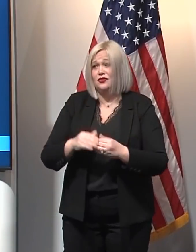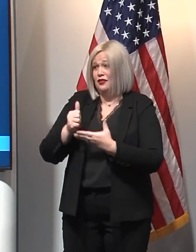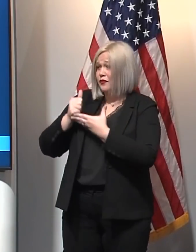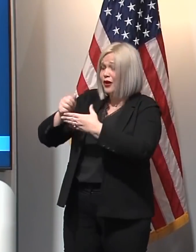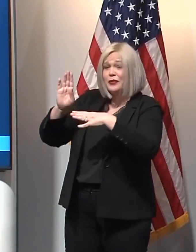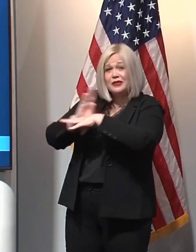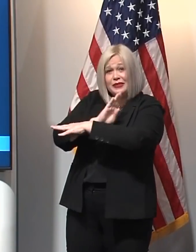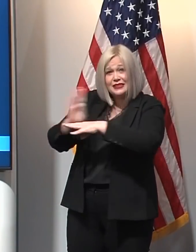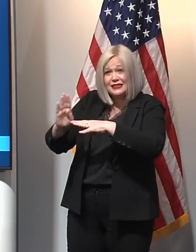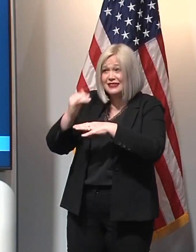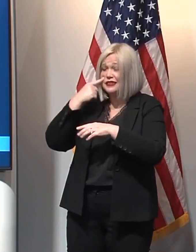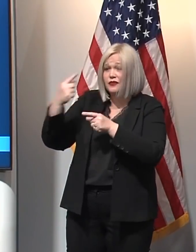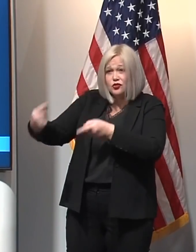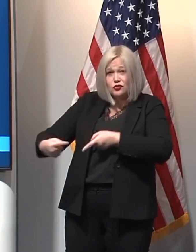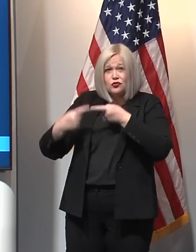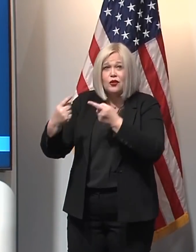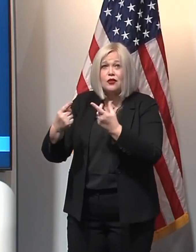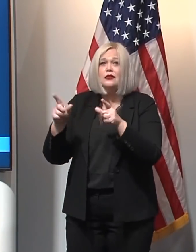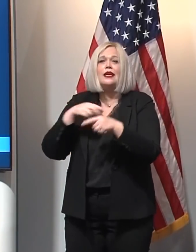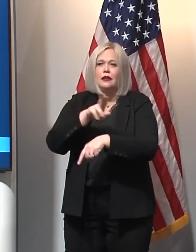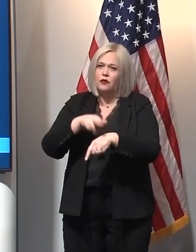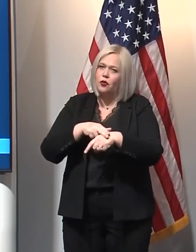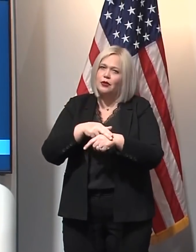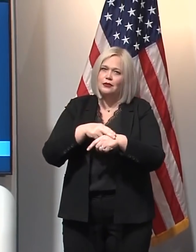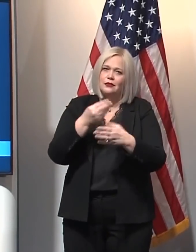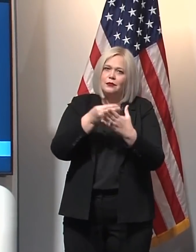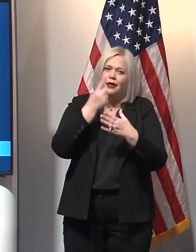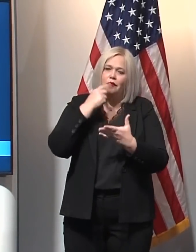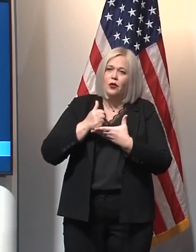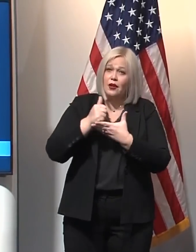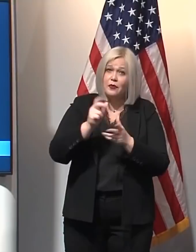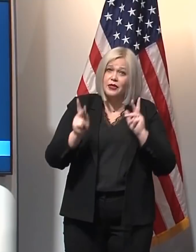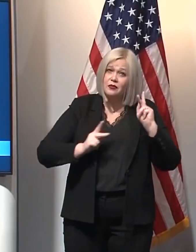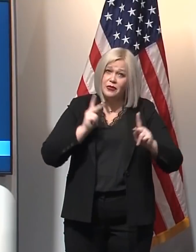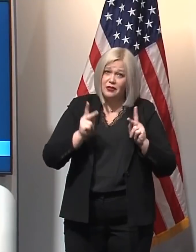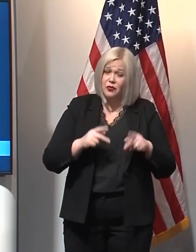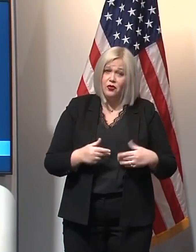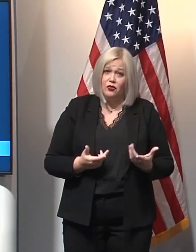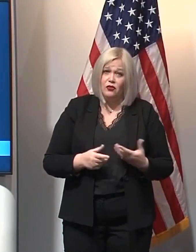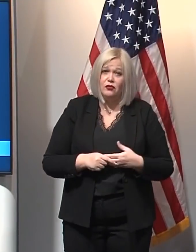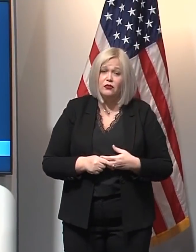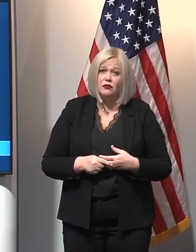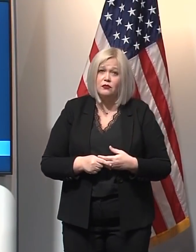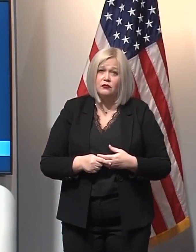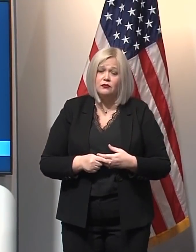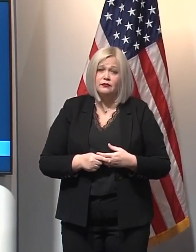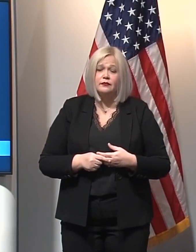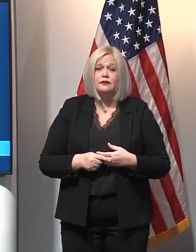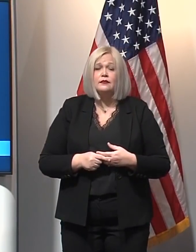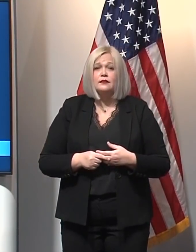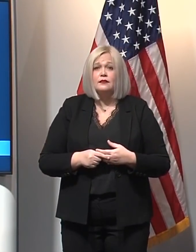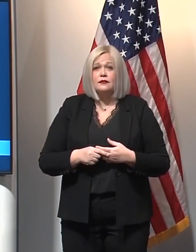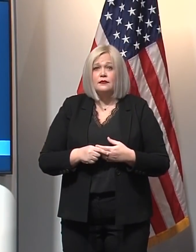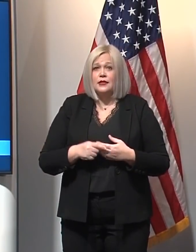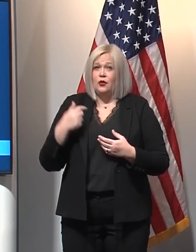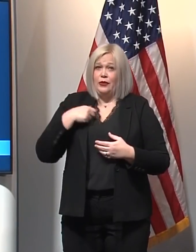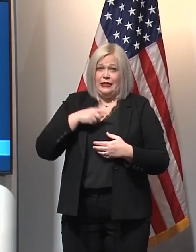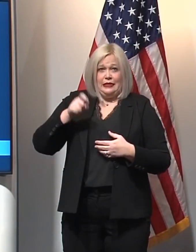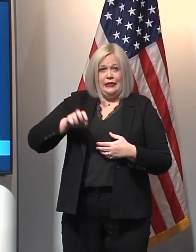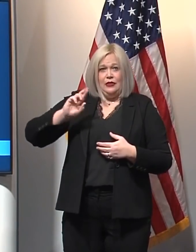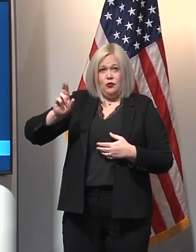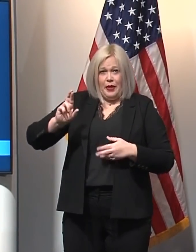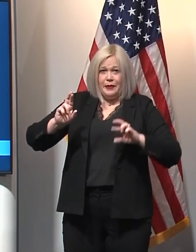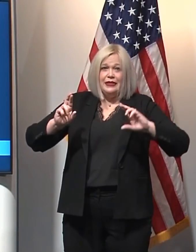that are struggling, and of course dollars to help people who are struggling as well. So we need Republicans